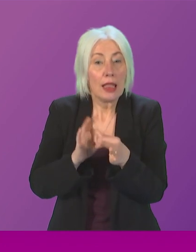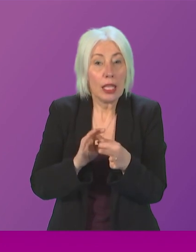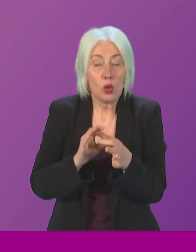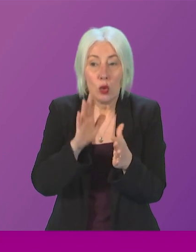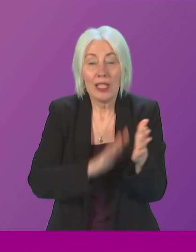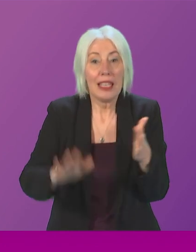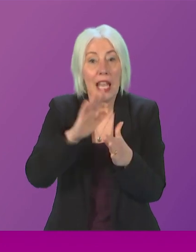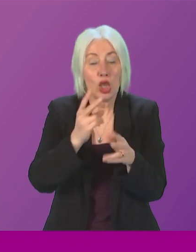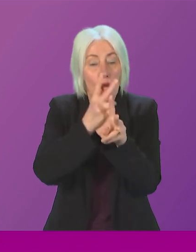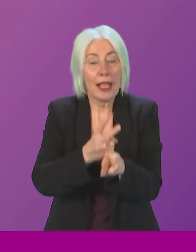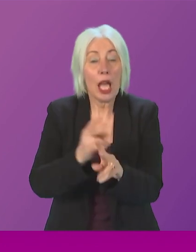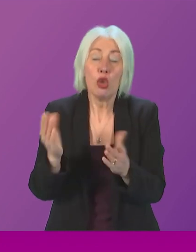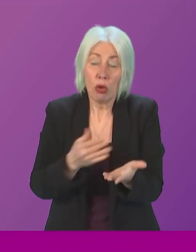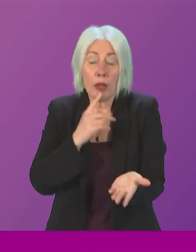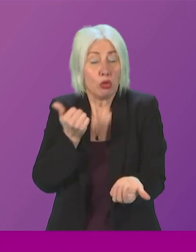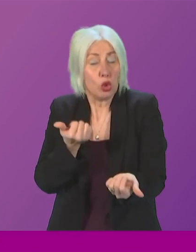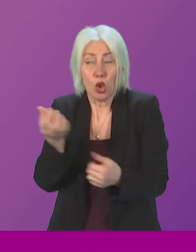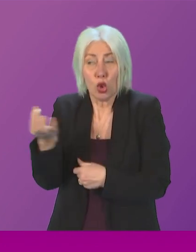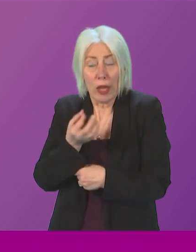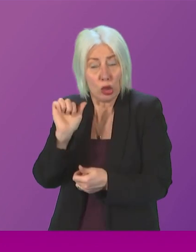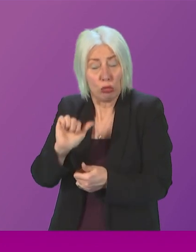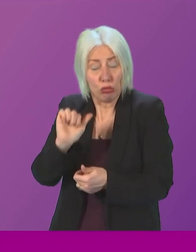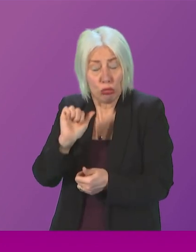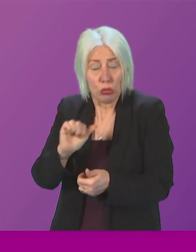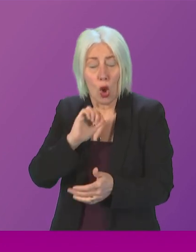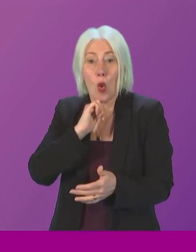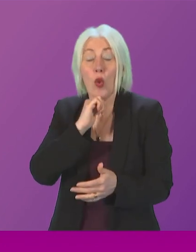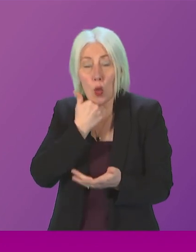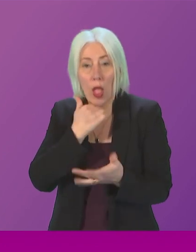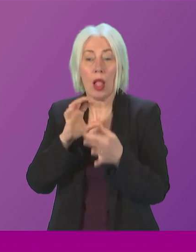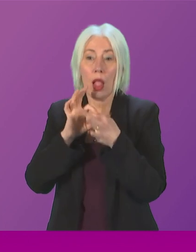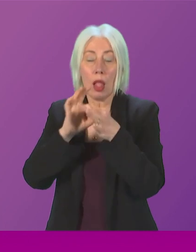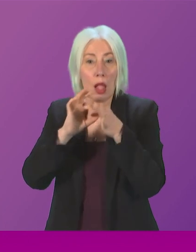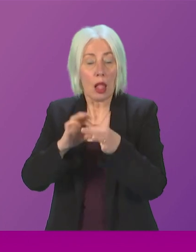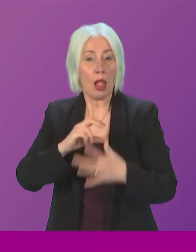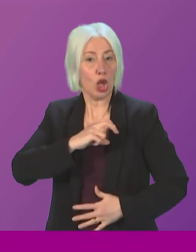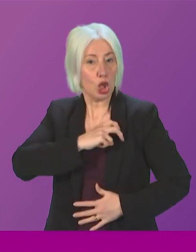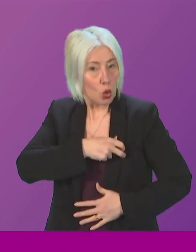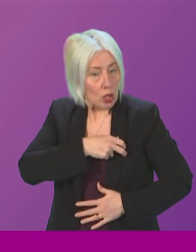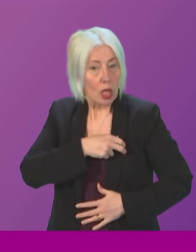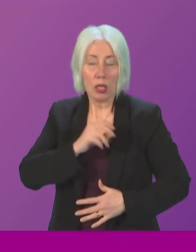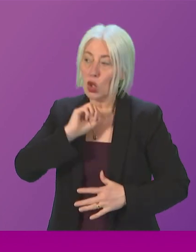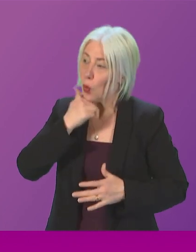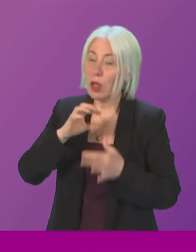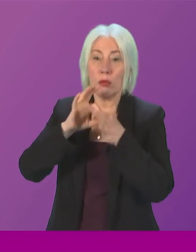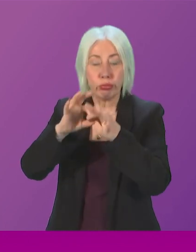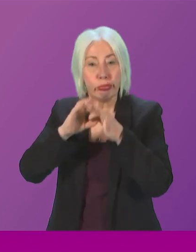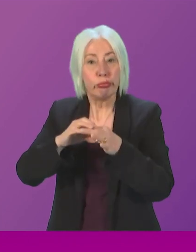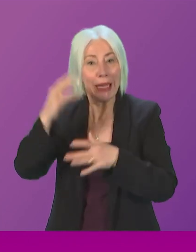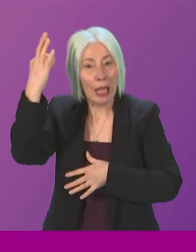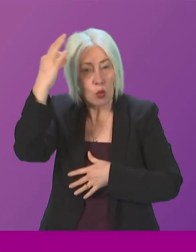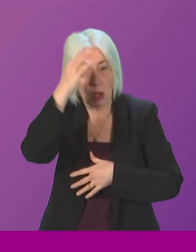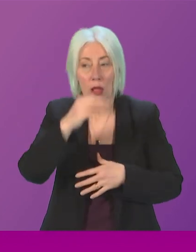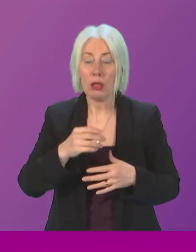Care Service, which is a very legitimate question, I've said, of course, we will engage with trade unions, engage with local government, and